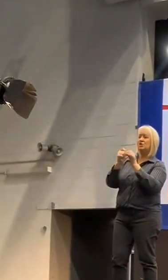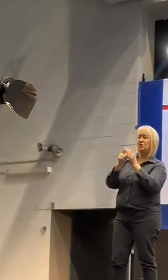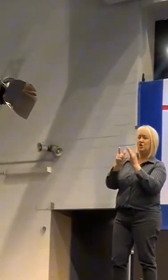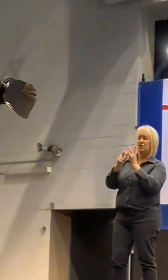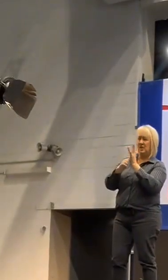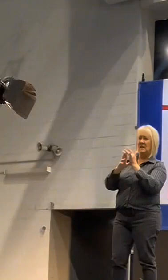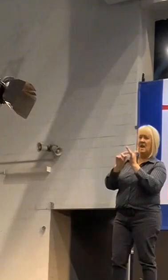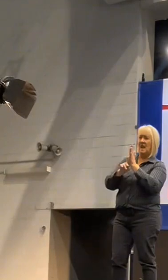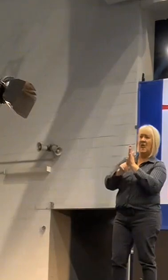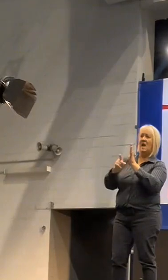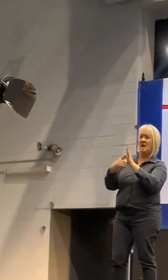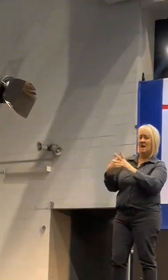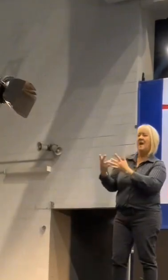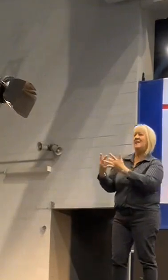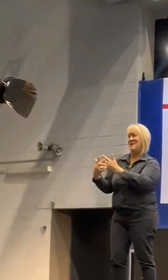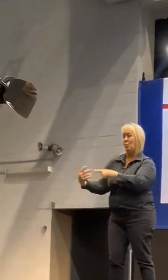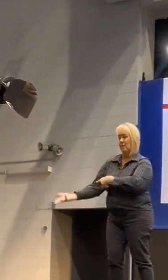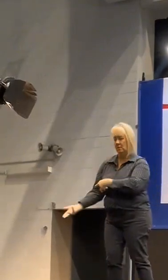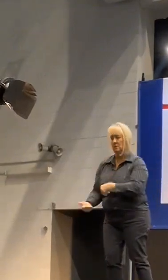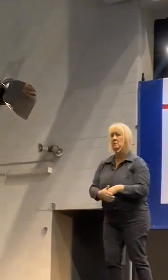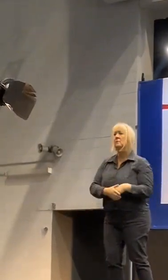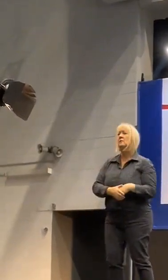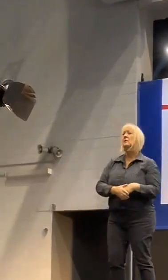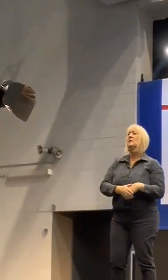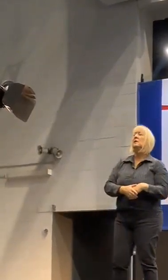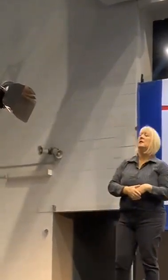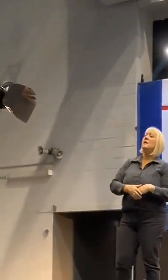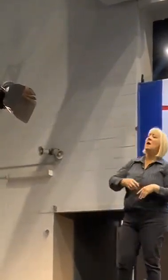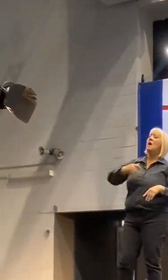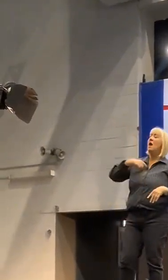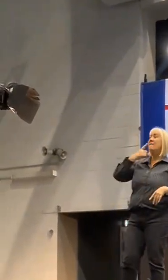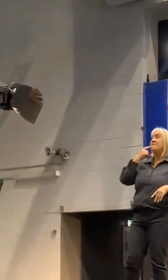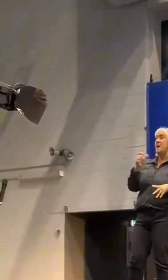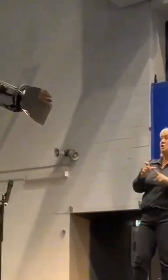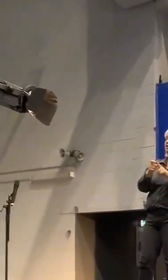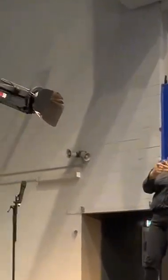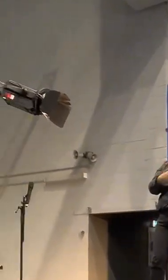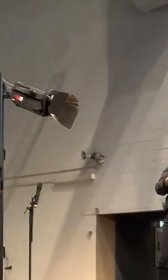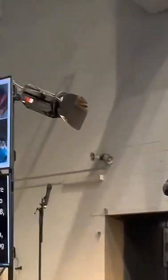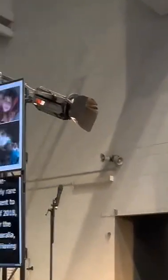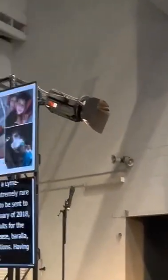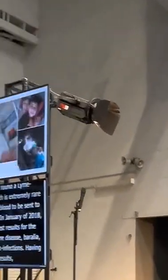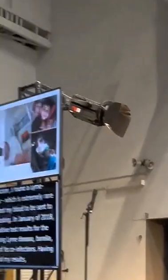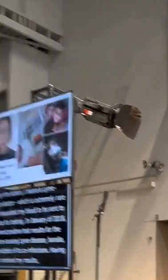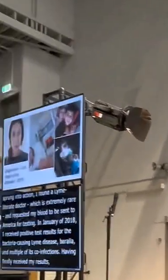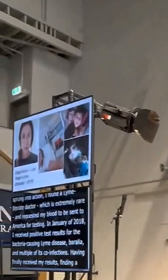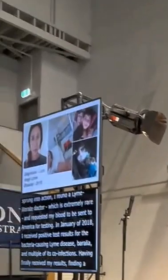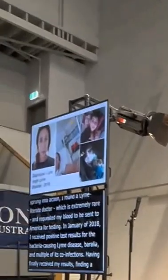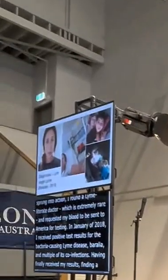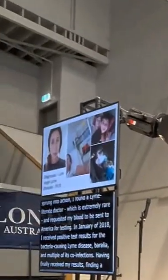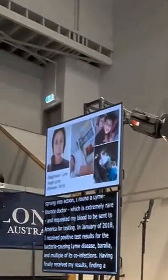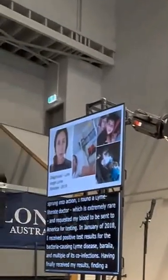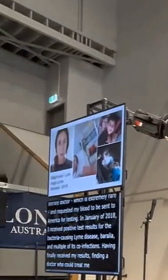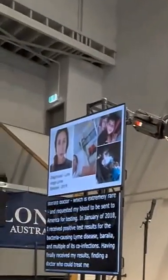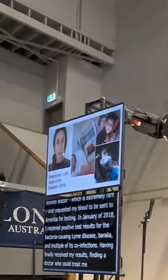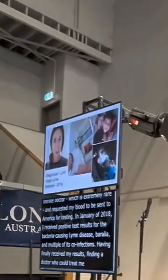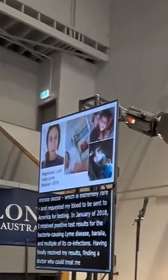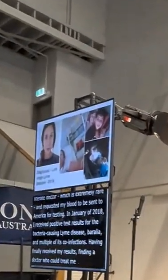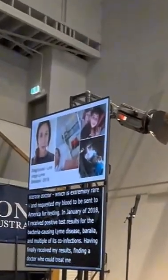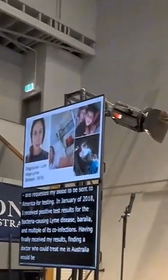Having finally received my results, finding a doctor who could treat me in Australia would be the real battle that I wasn't prepared for.